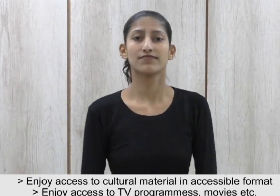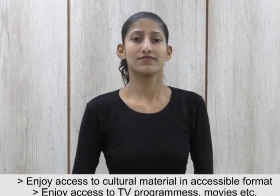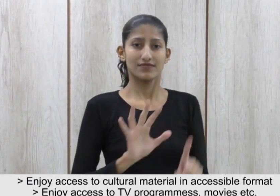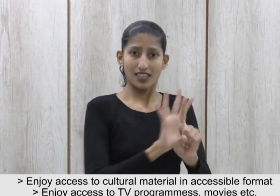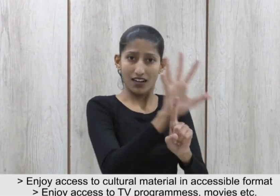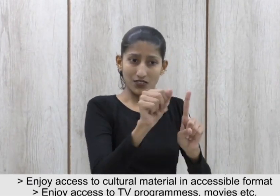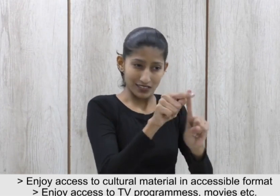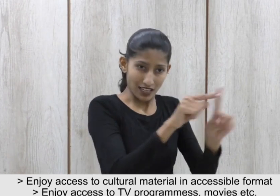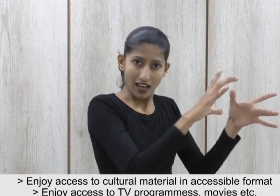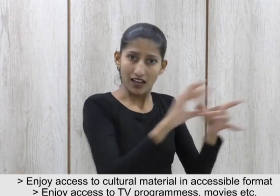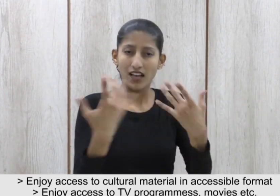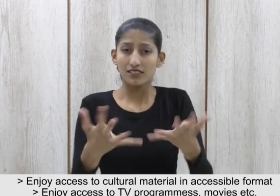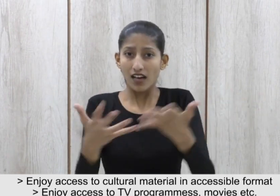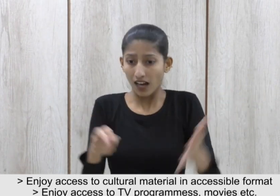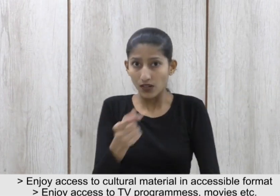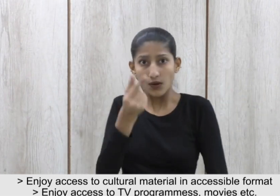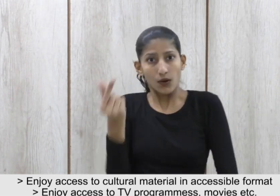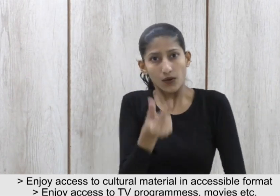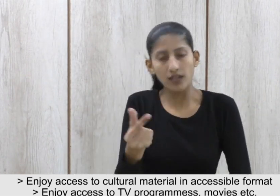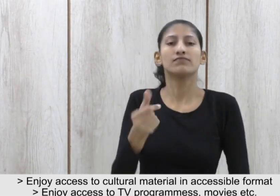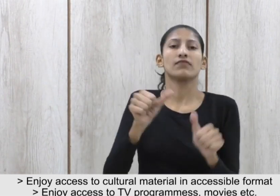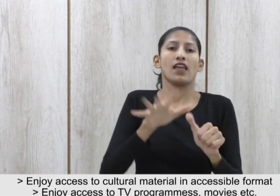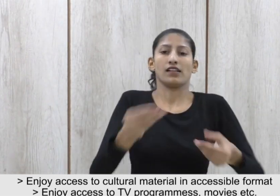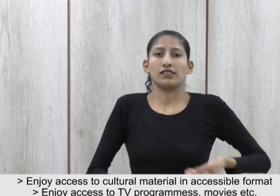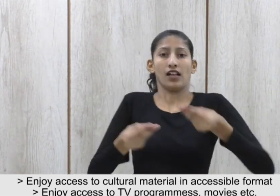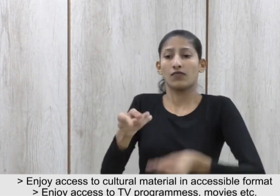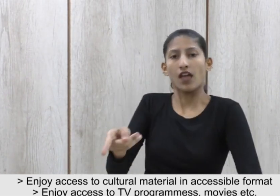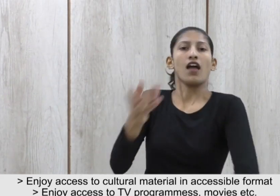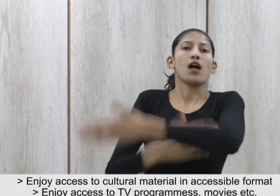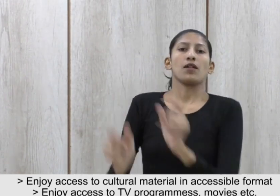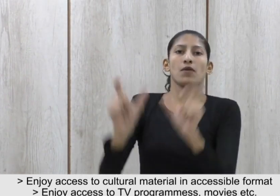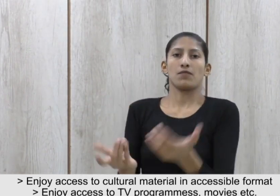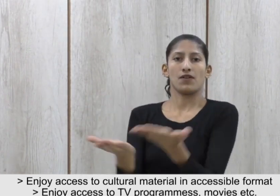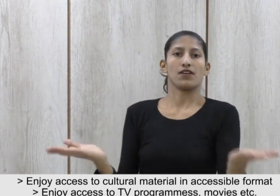Enjoy access to cultural material in accessible format